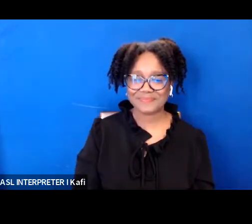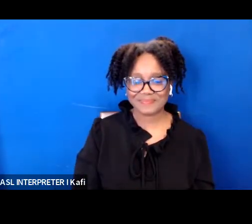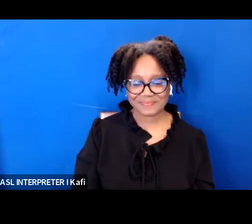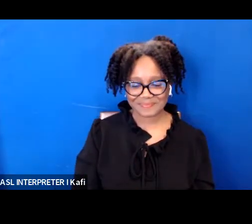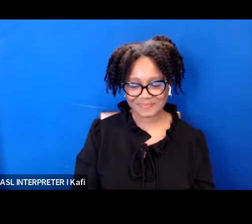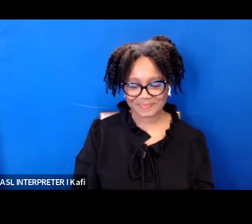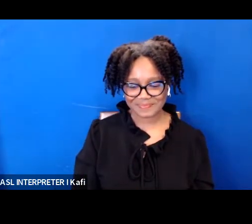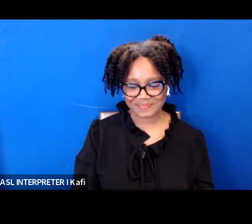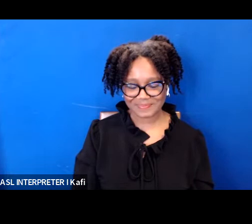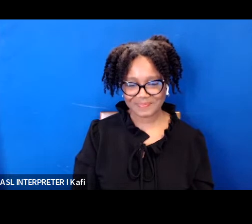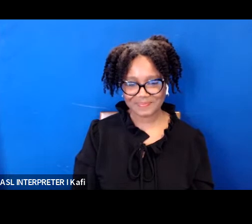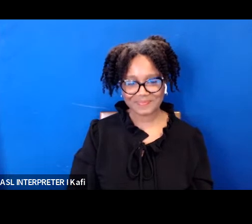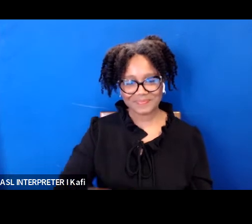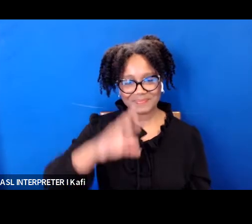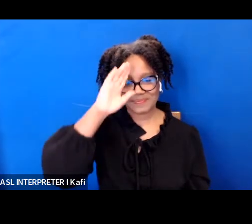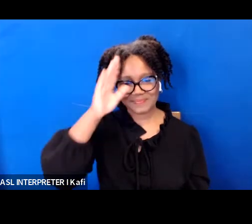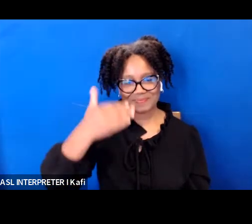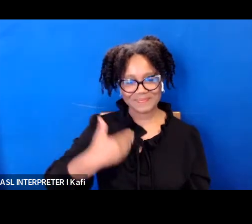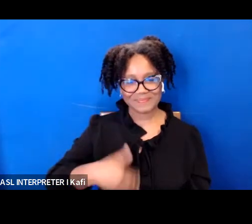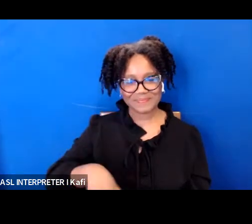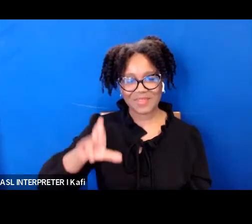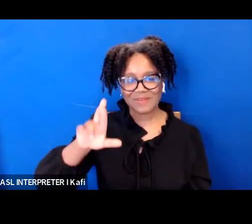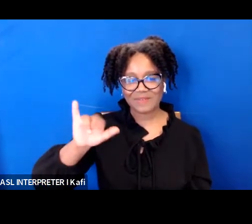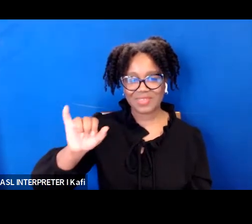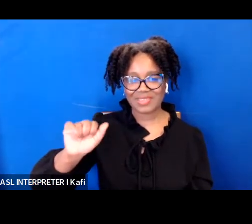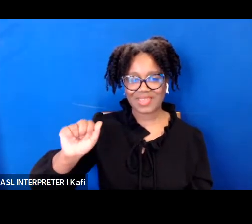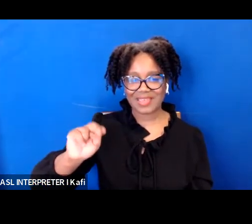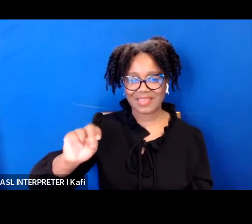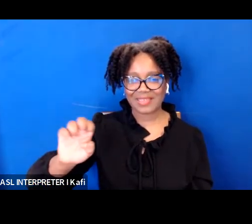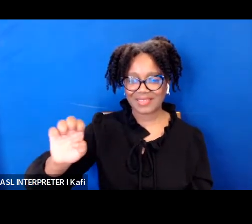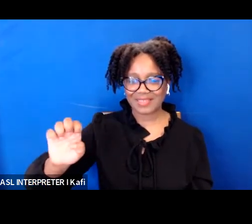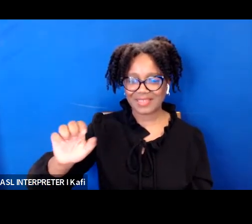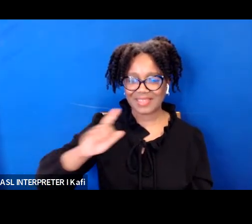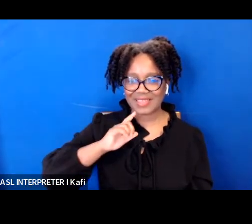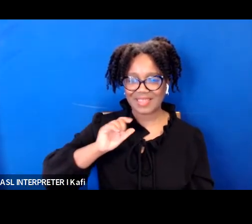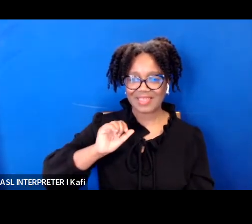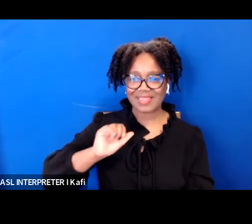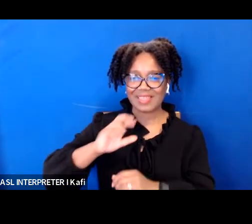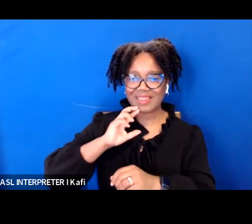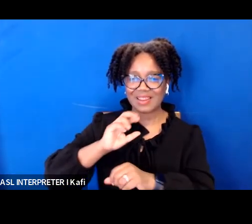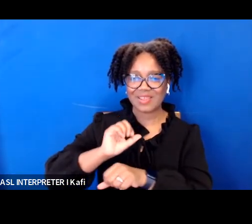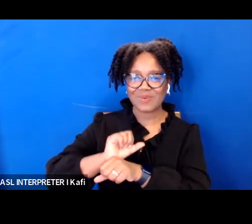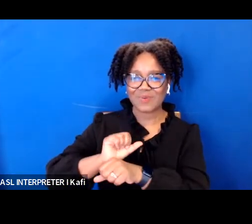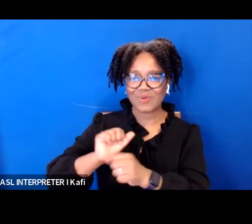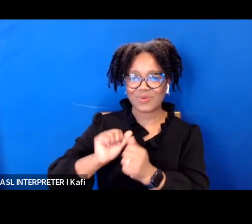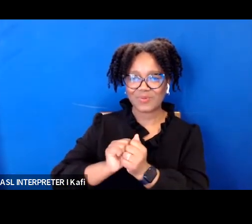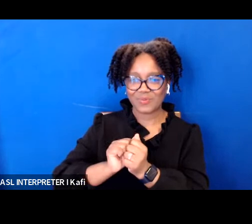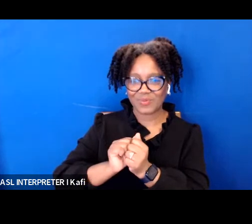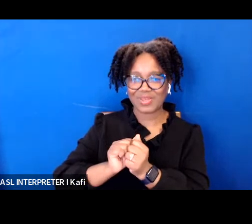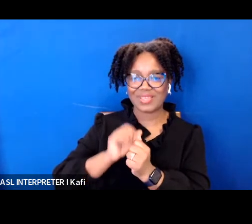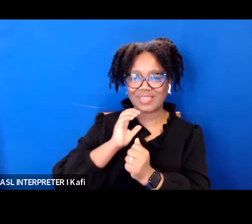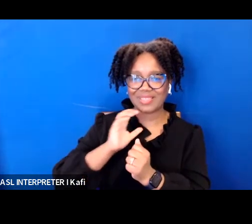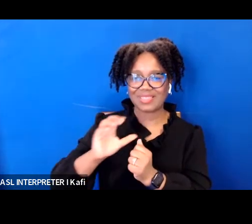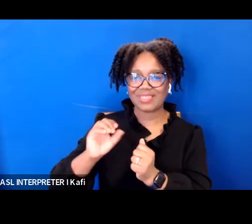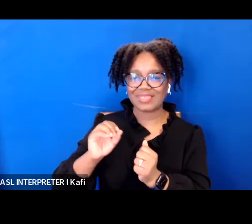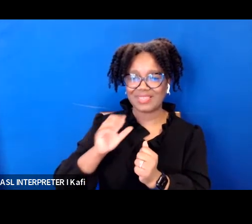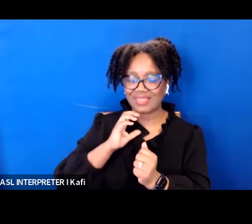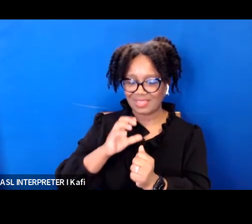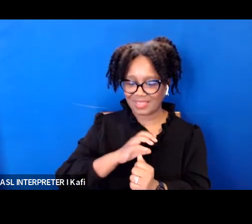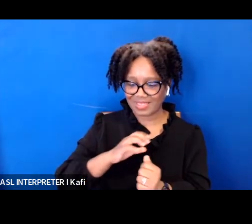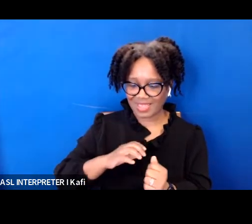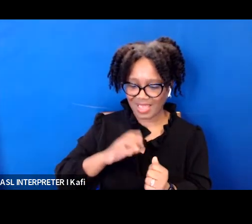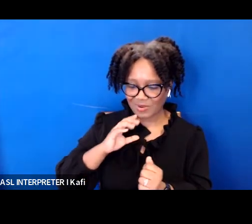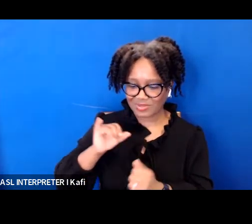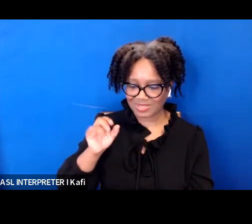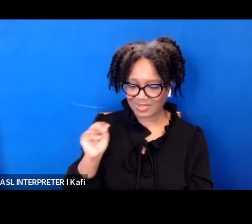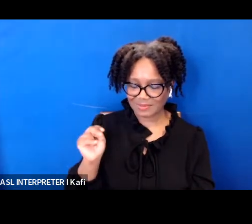hi i'm rianne and as shaylen just said i am representing count us in and just for a quick image descriptor i am a